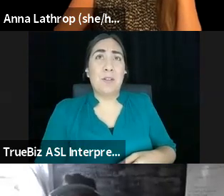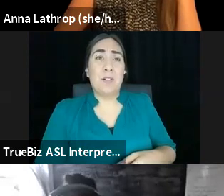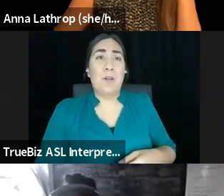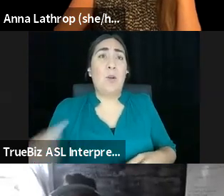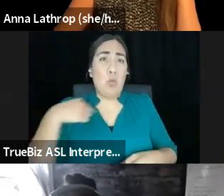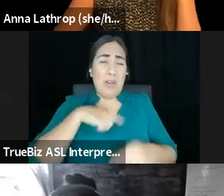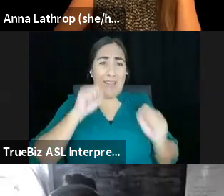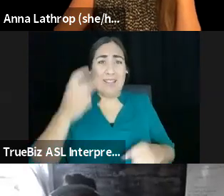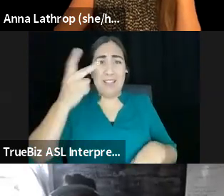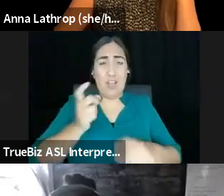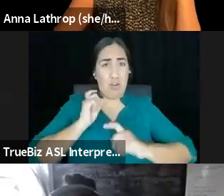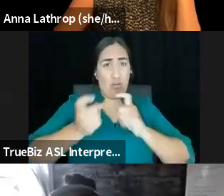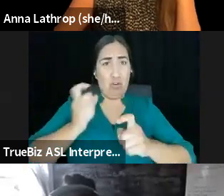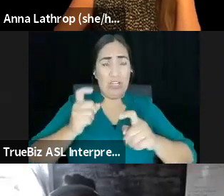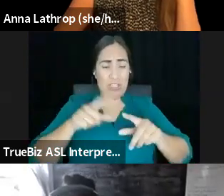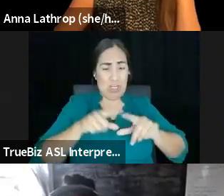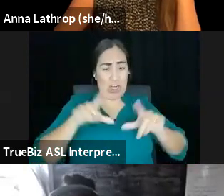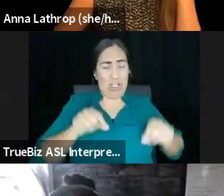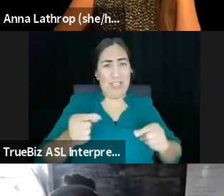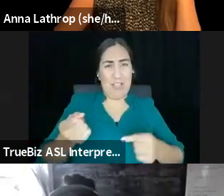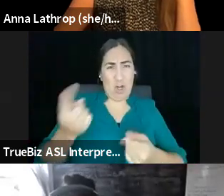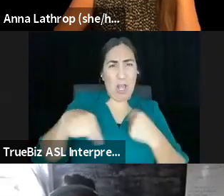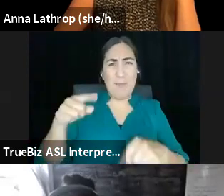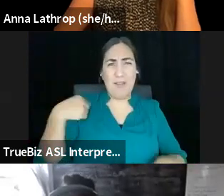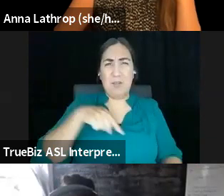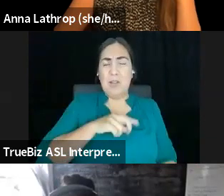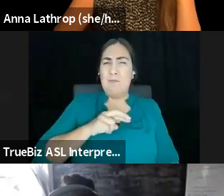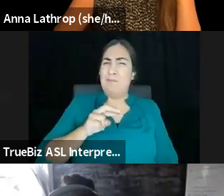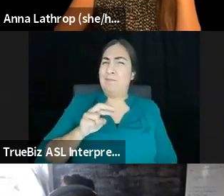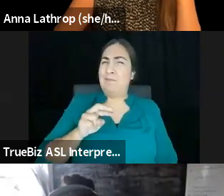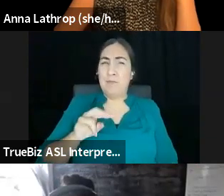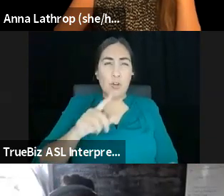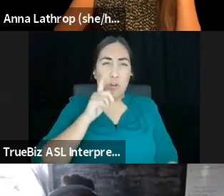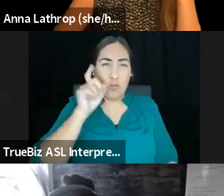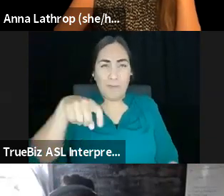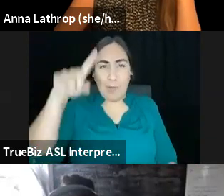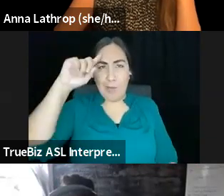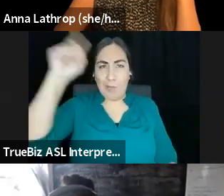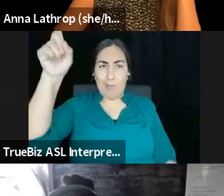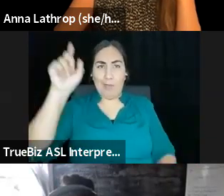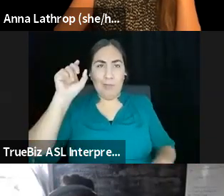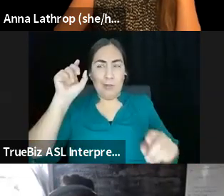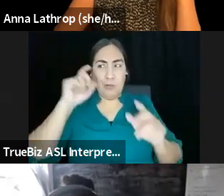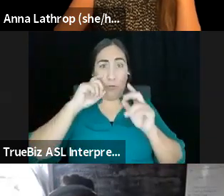strangely, you know, you don't have to be a rocket scientist to see when something isn't right with an organization. So,